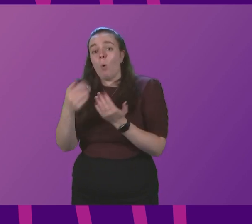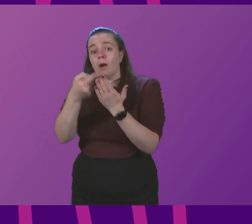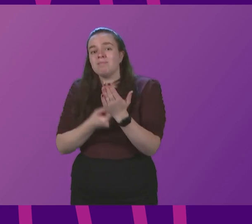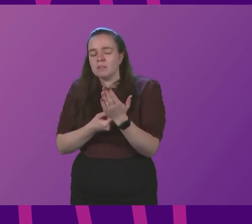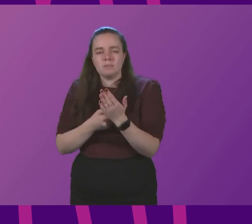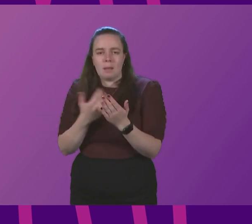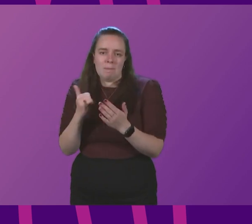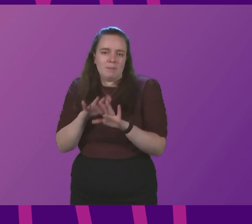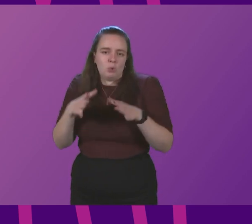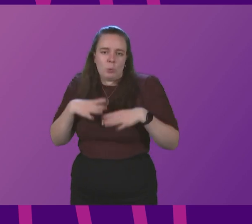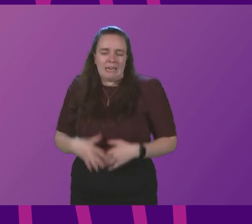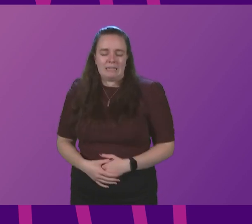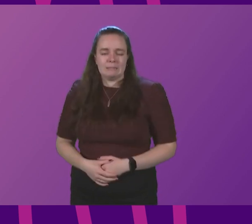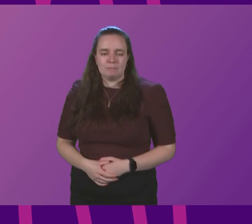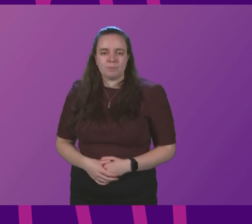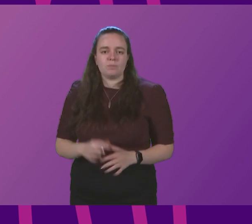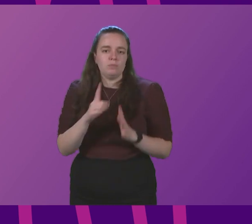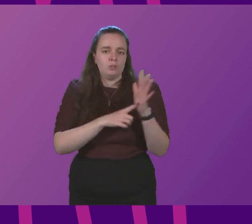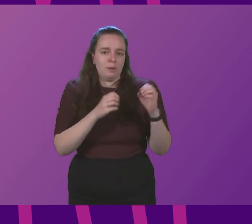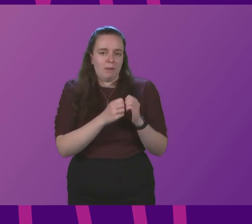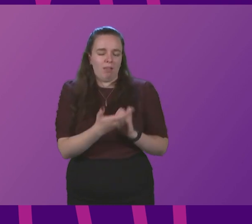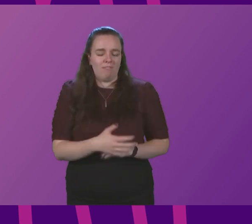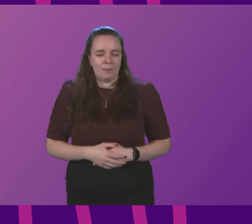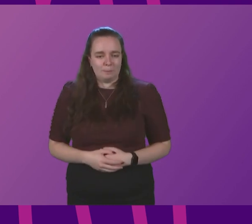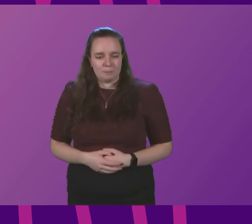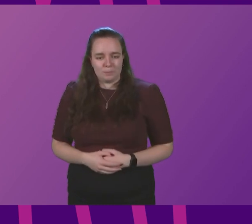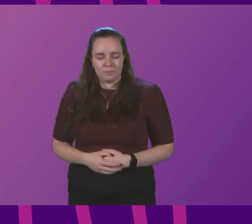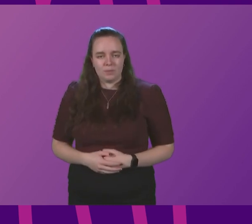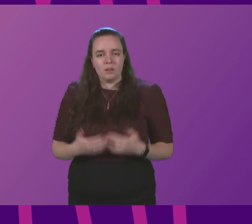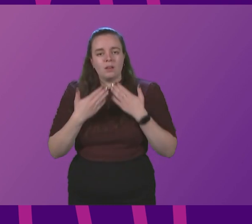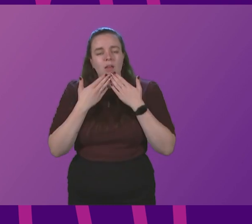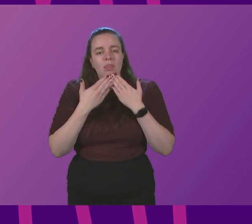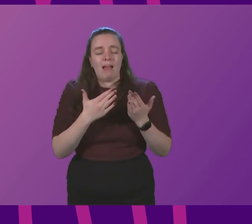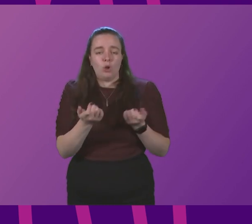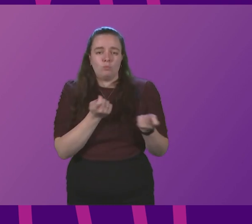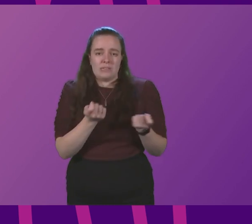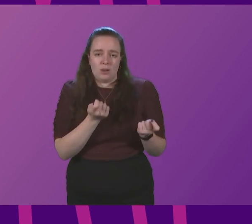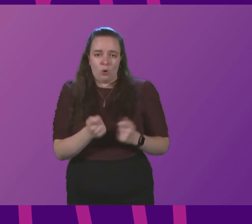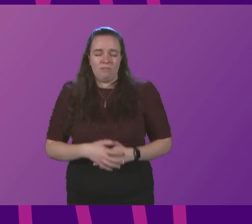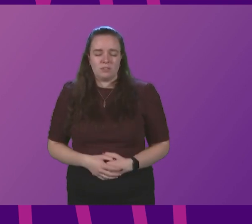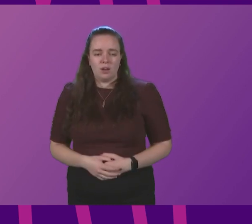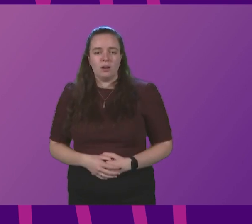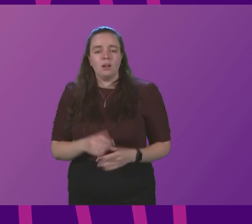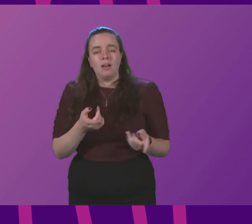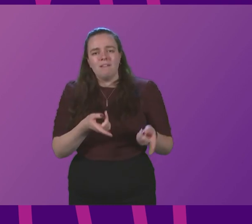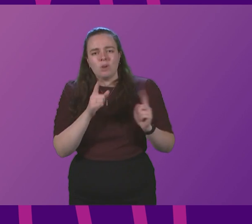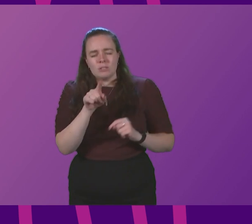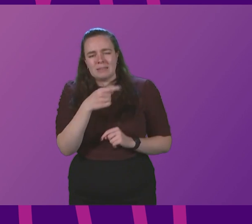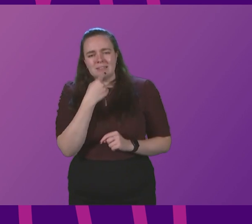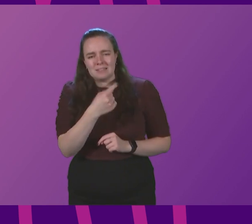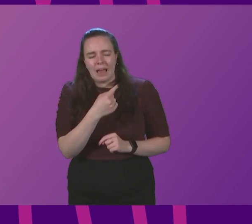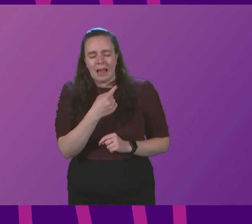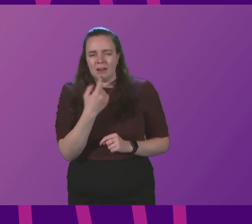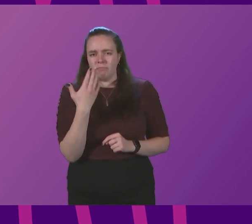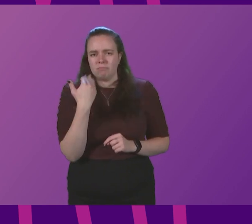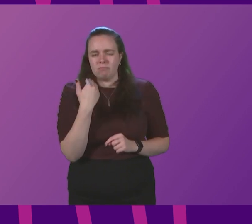become necessary. Jeremy Balfour to be followed by Liam McCarr. Thank you, President and Officer. First Minister, you said a moment